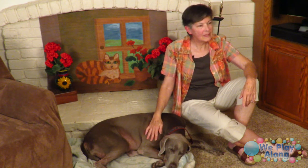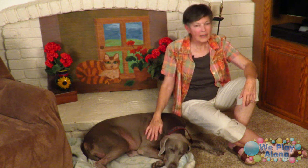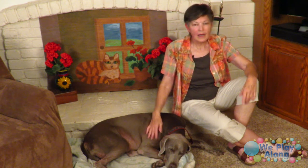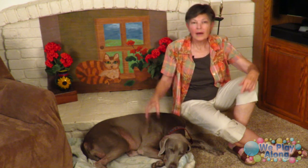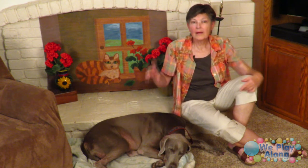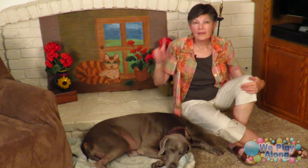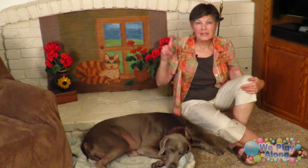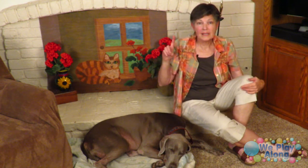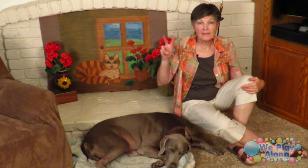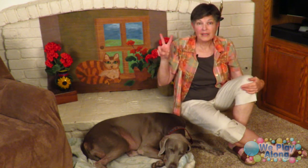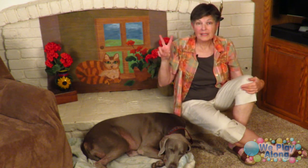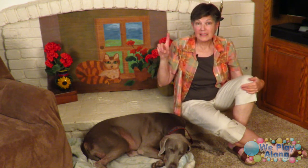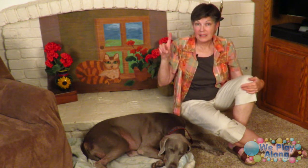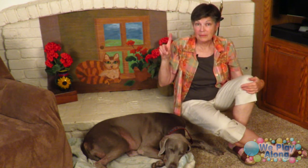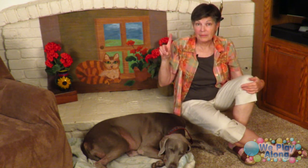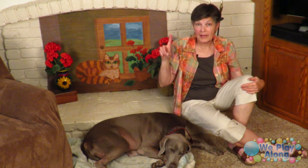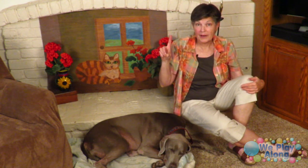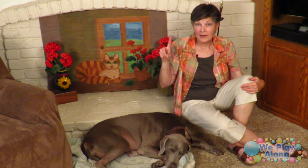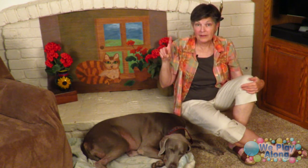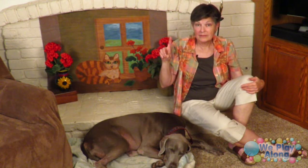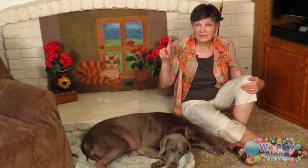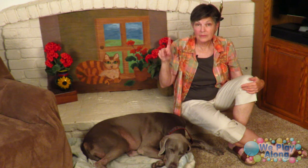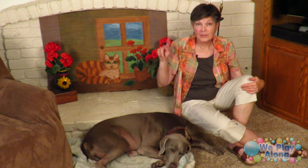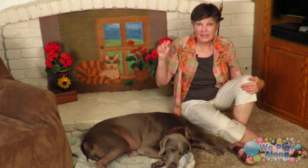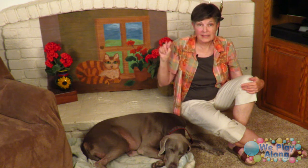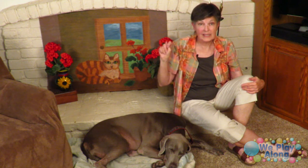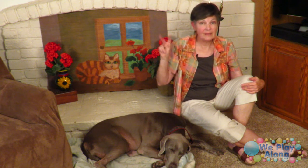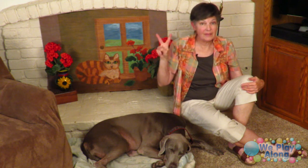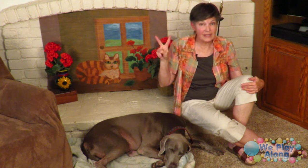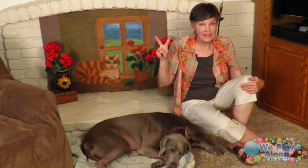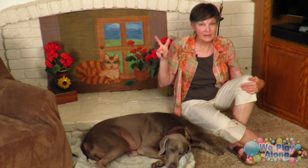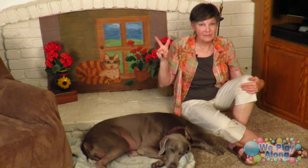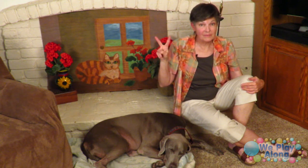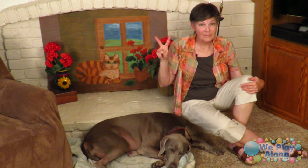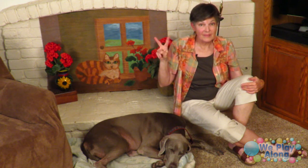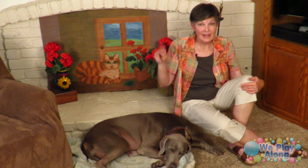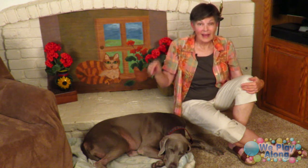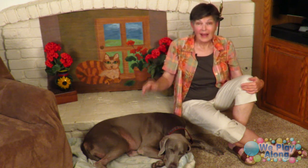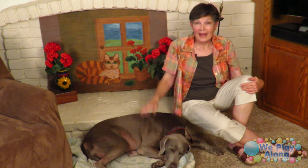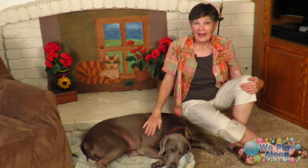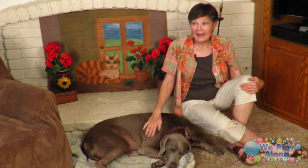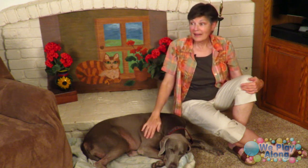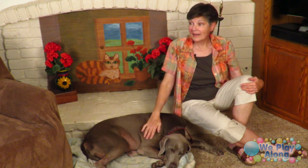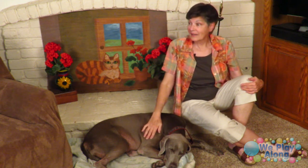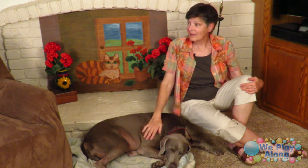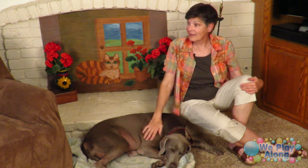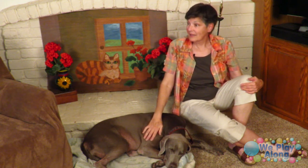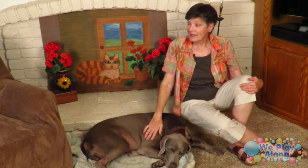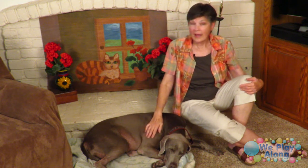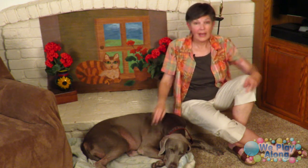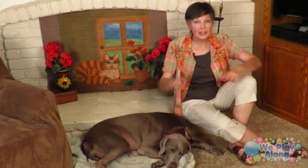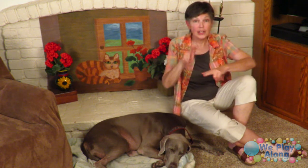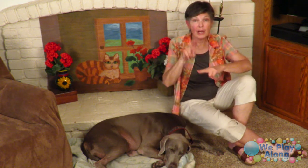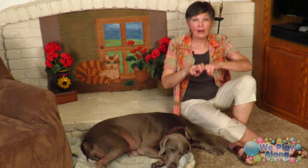uh the dvd player with the tv and uh and a chair